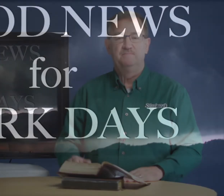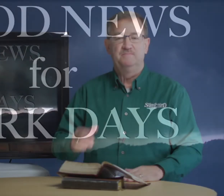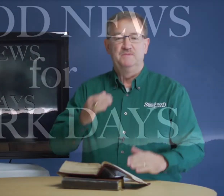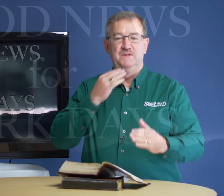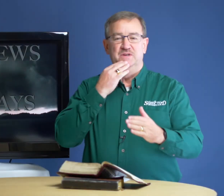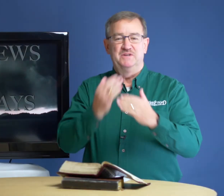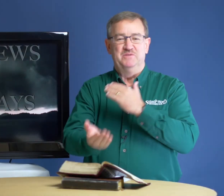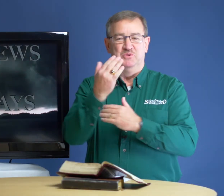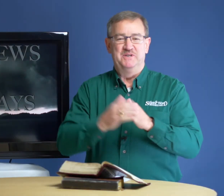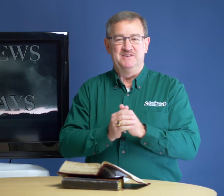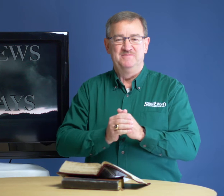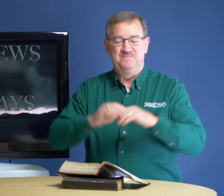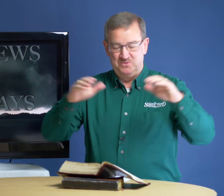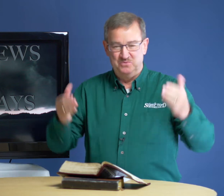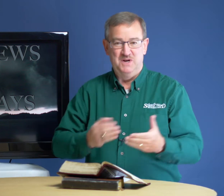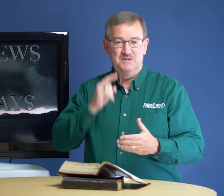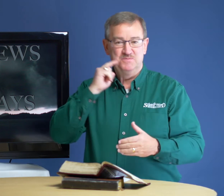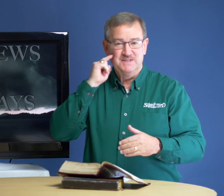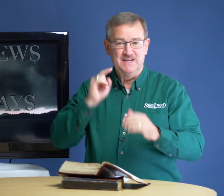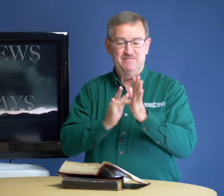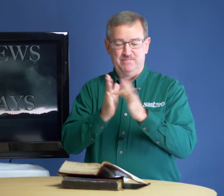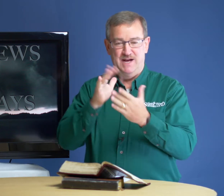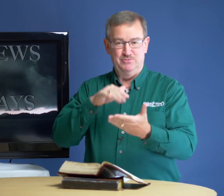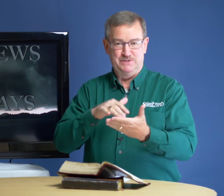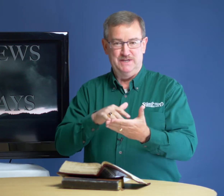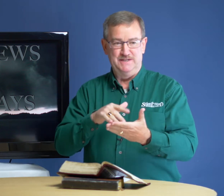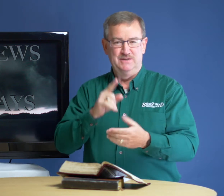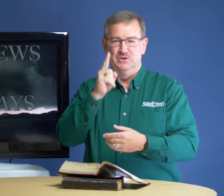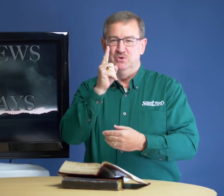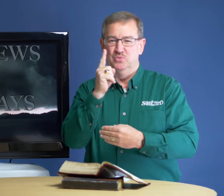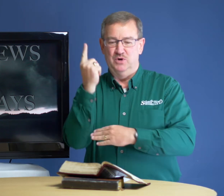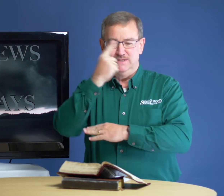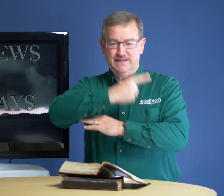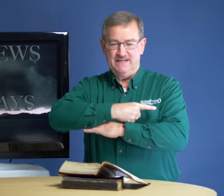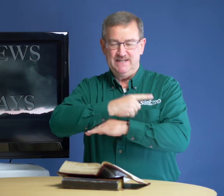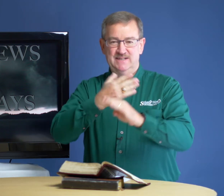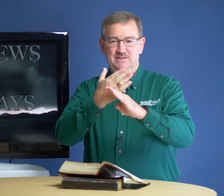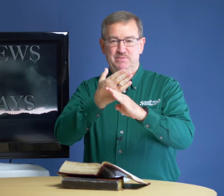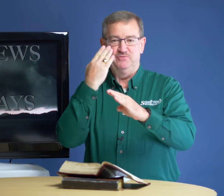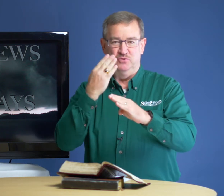Good morning. Welcome to Deaf Bible Study. One day before